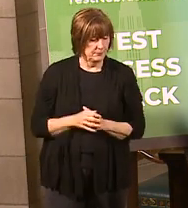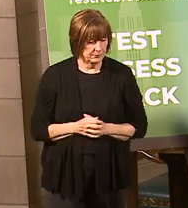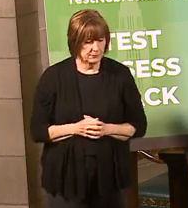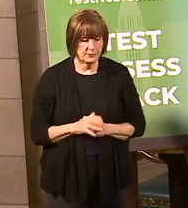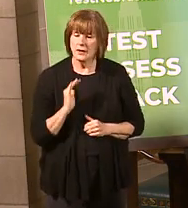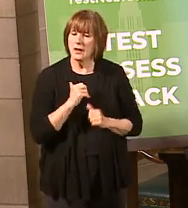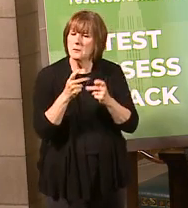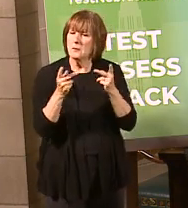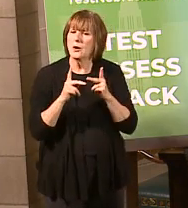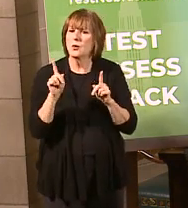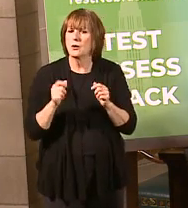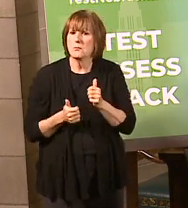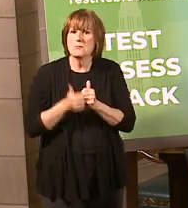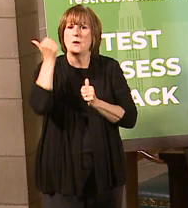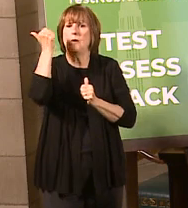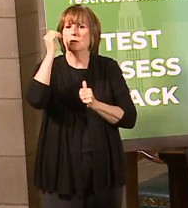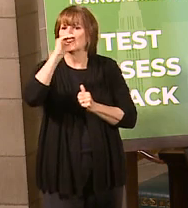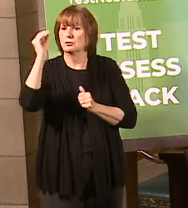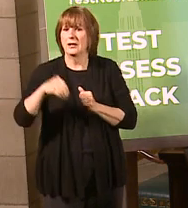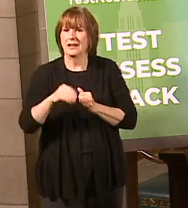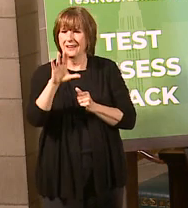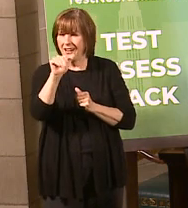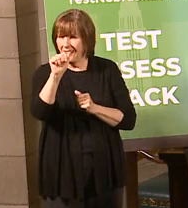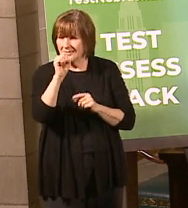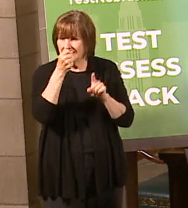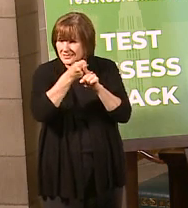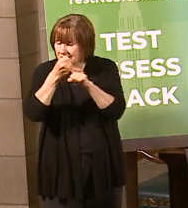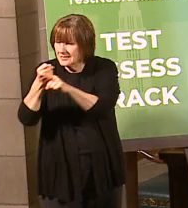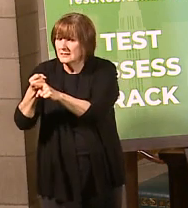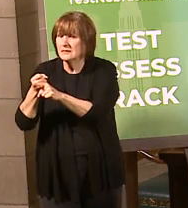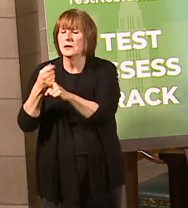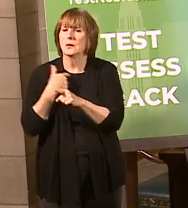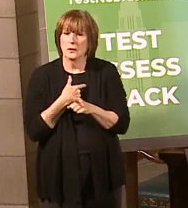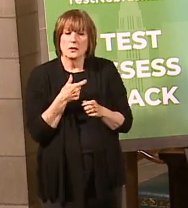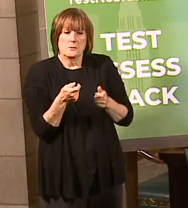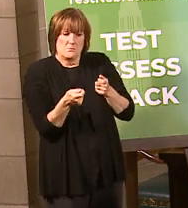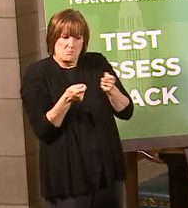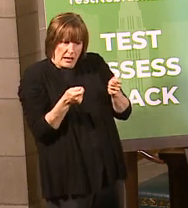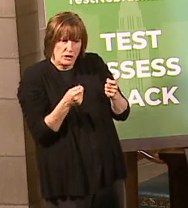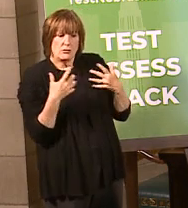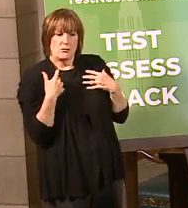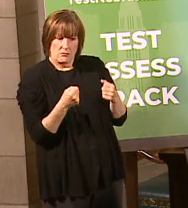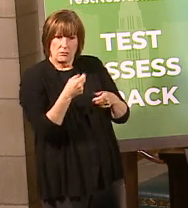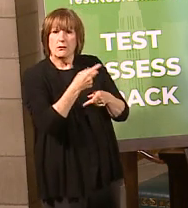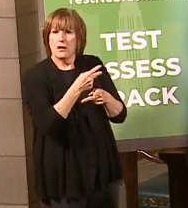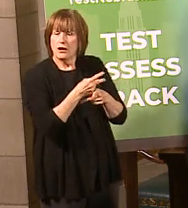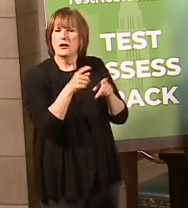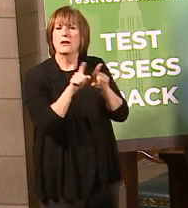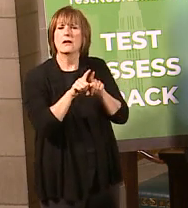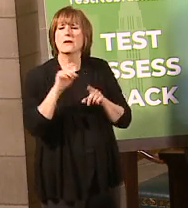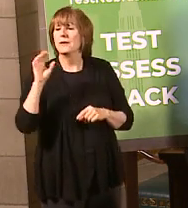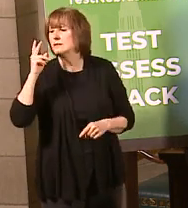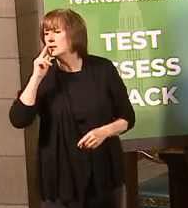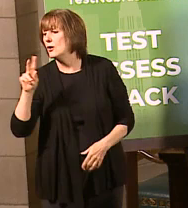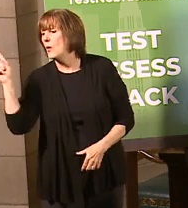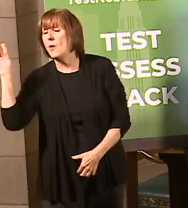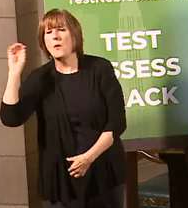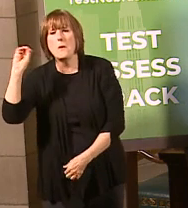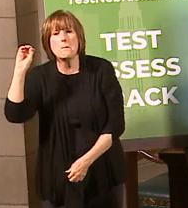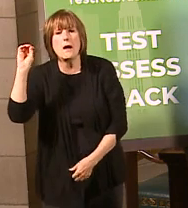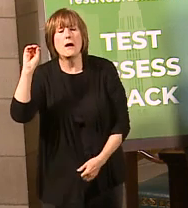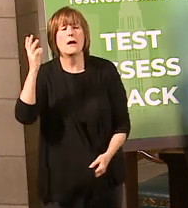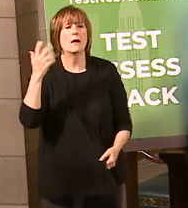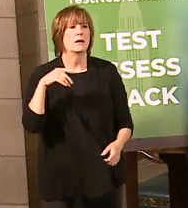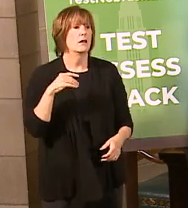place where we have the most cases, we have seen that we've been able to manage the health care system, and if you look in places like Omaha where we've